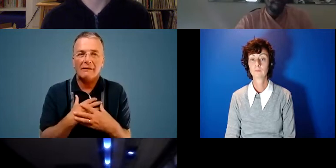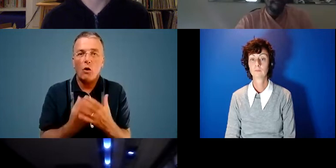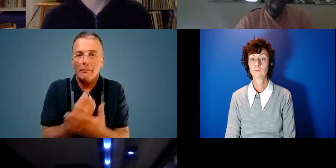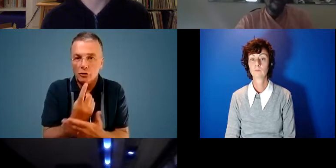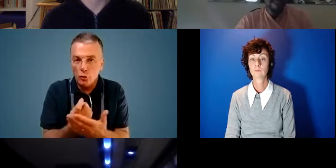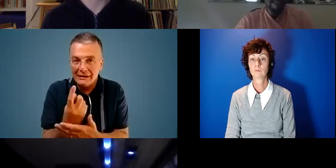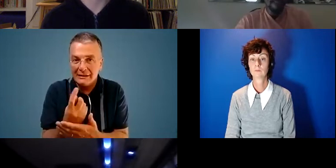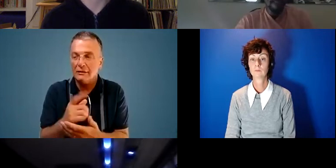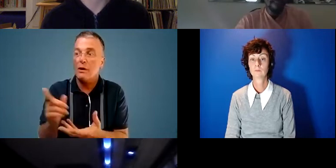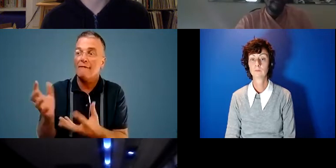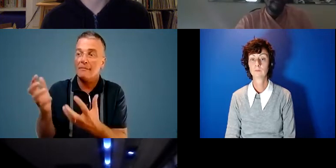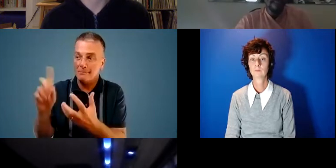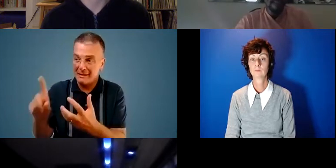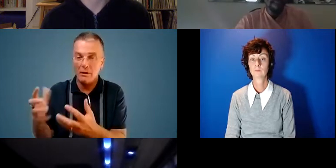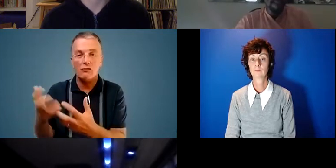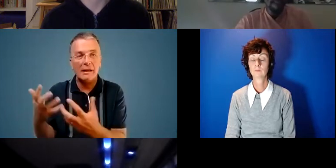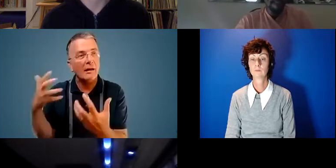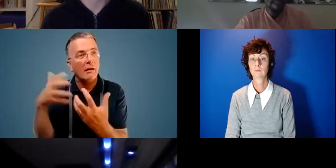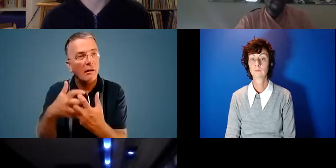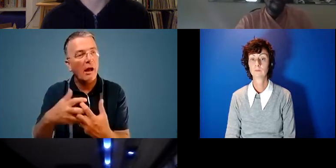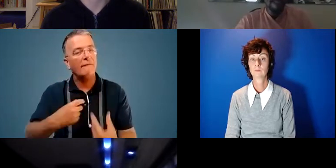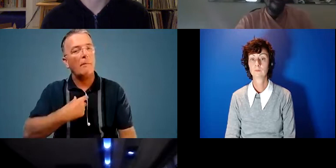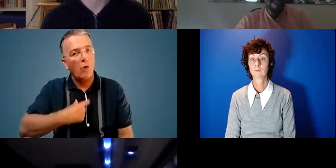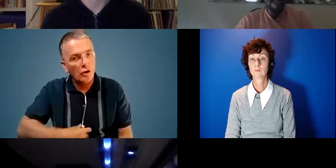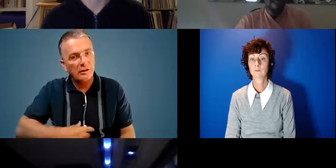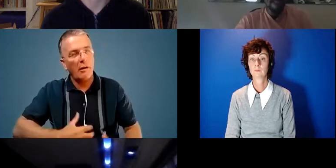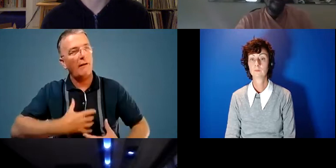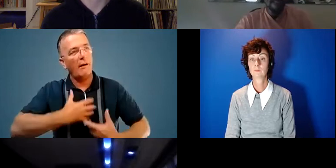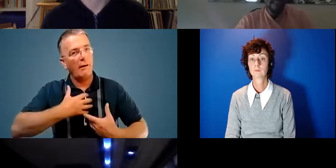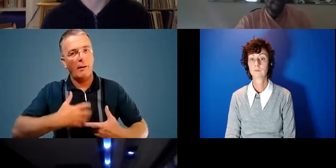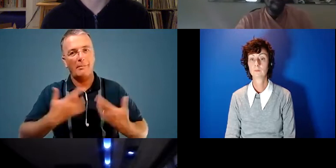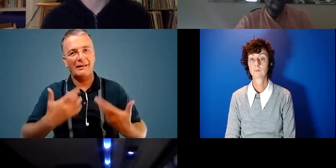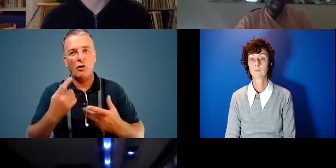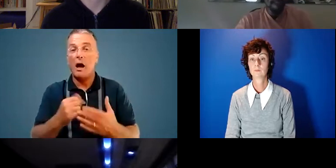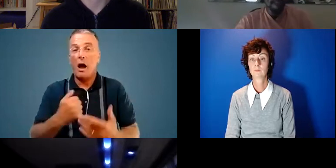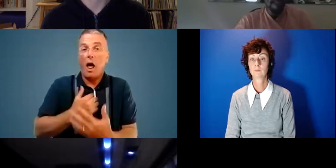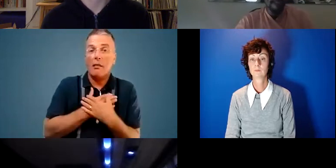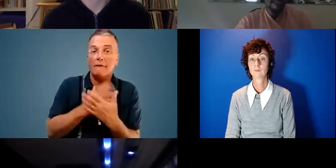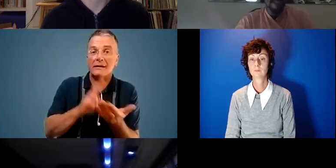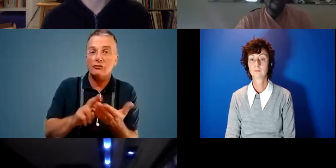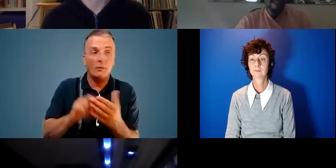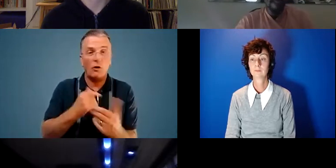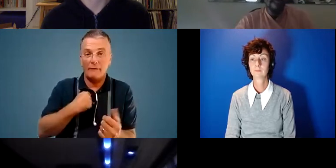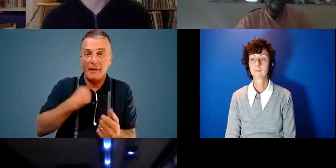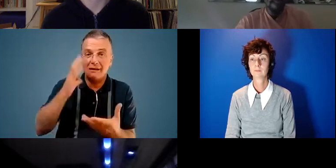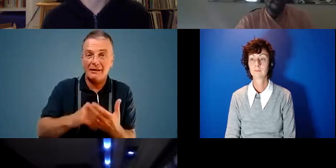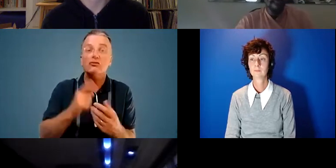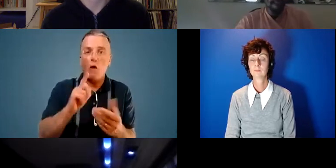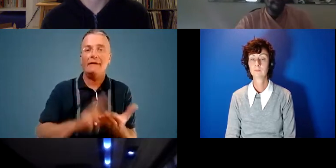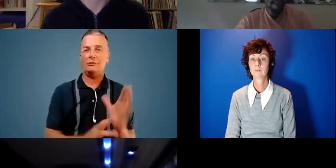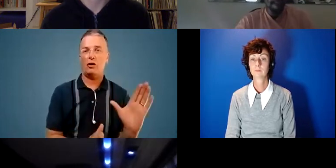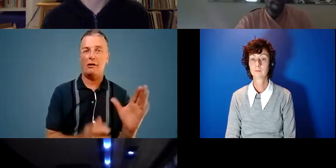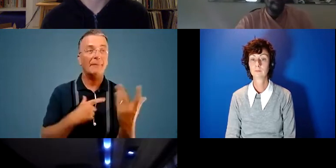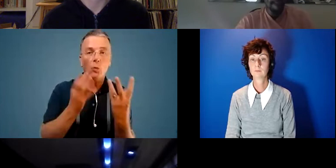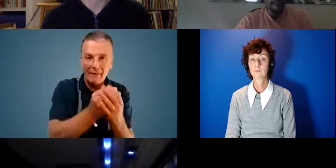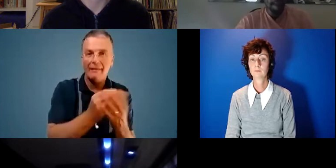to get people to really form their own personal opinion of it i love nature because of my experiences and being around nature i understand the